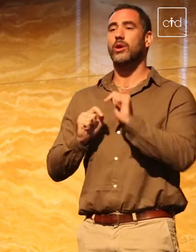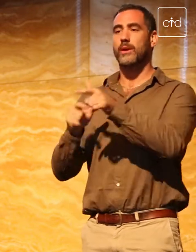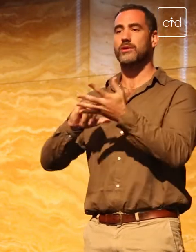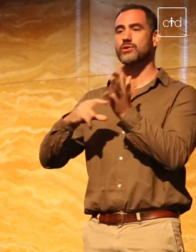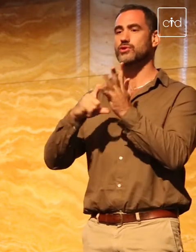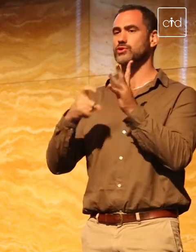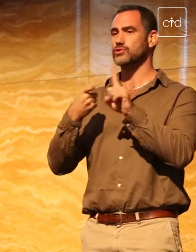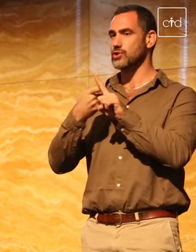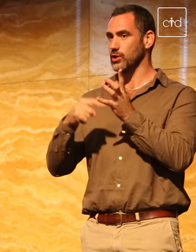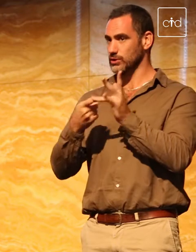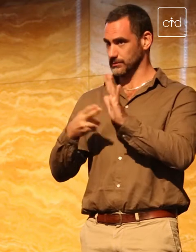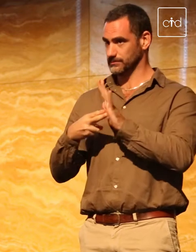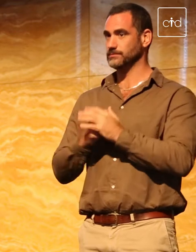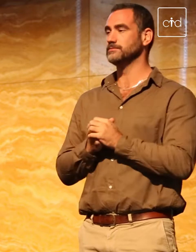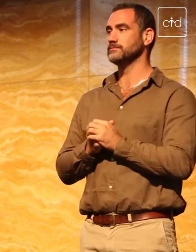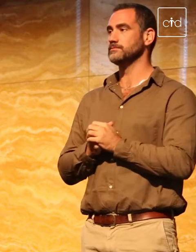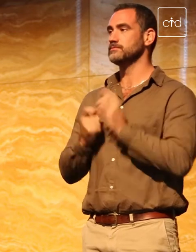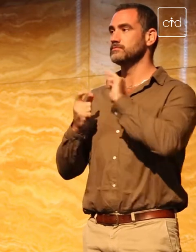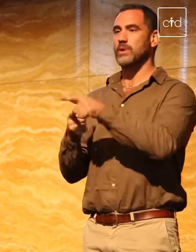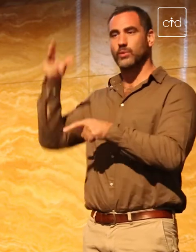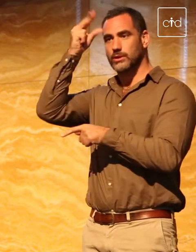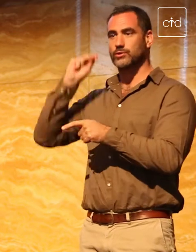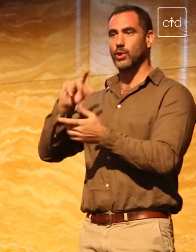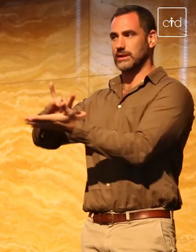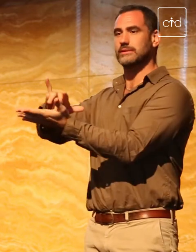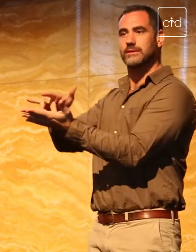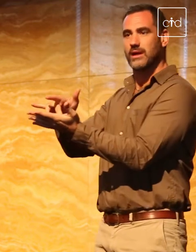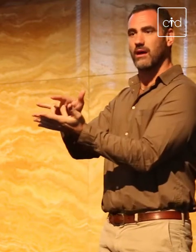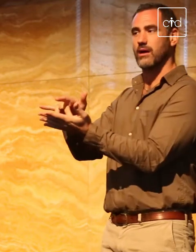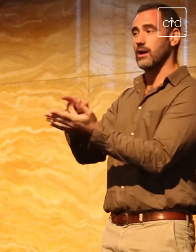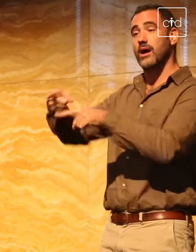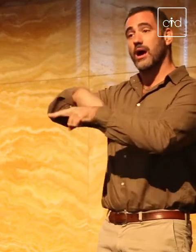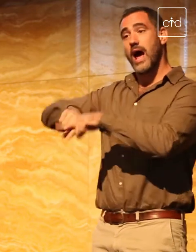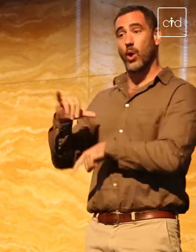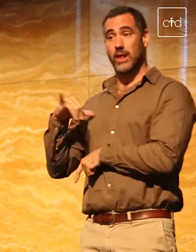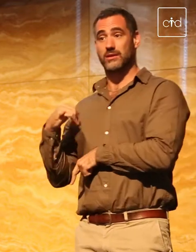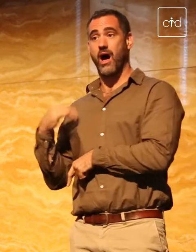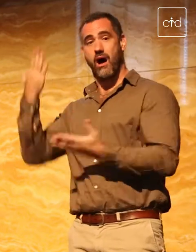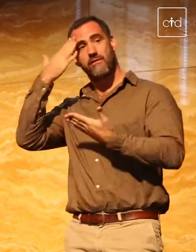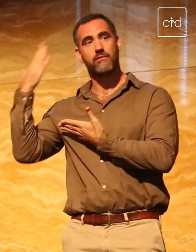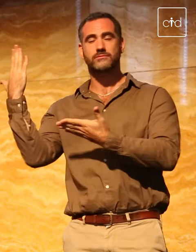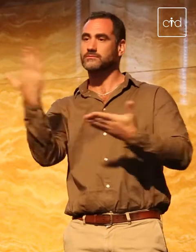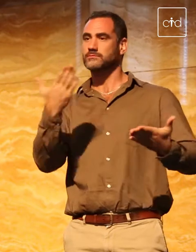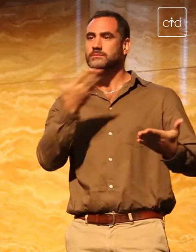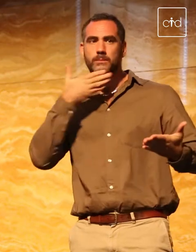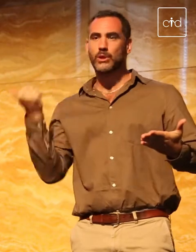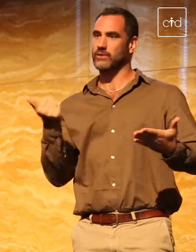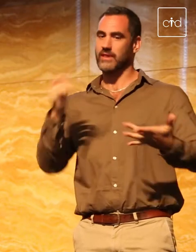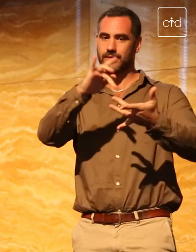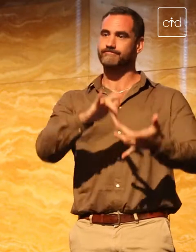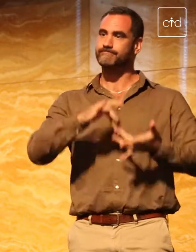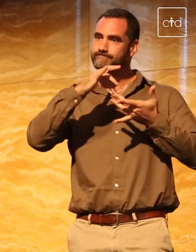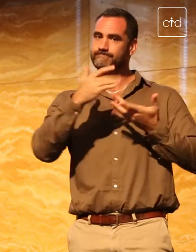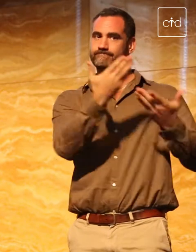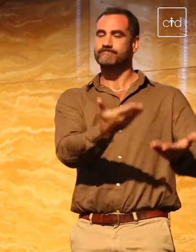who actually treated her respectfully and in an understanding way. Now, I don't support, I'm well and truly in that space